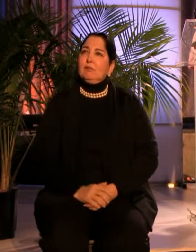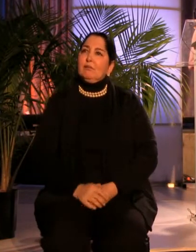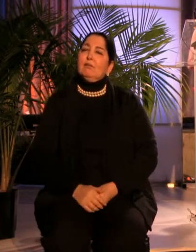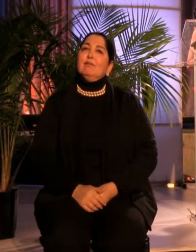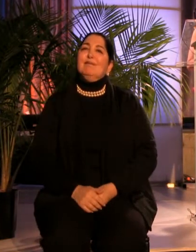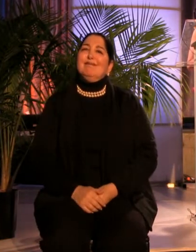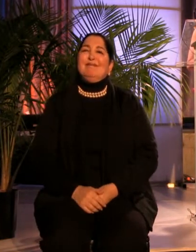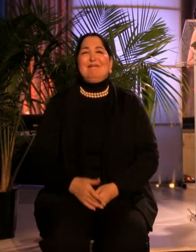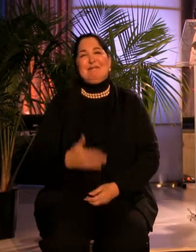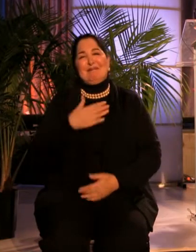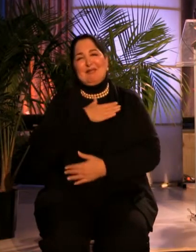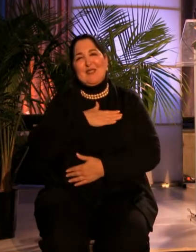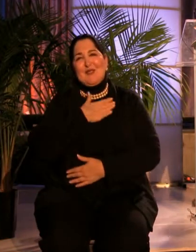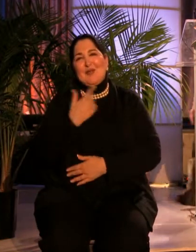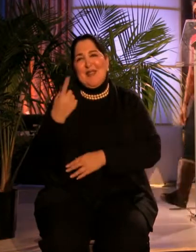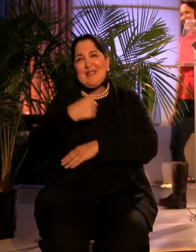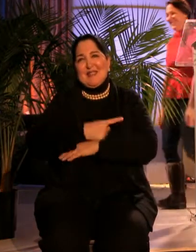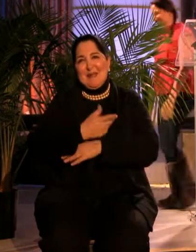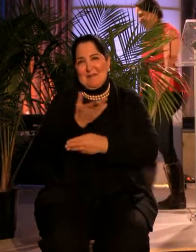Have a good day.